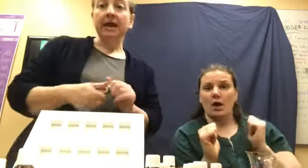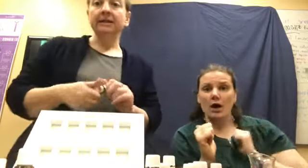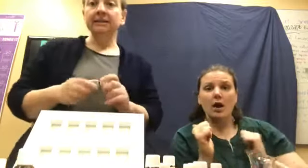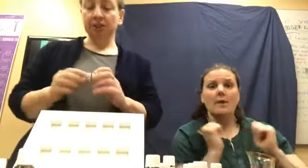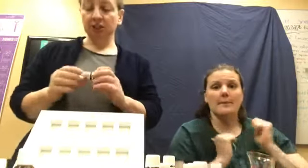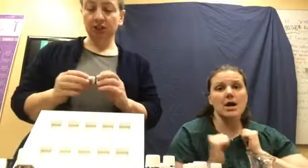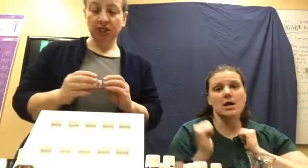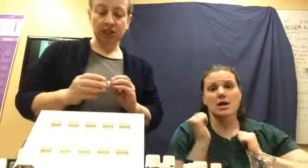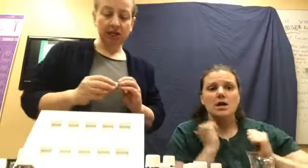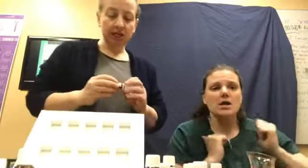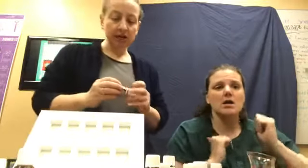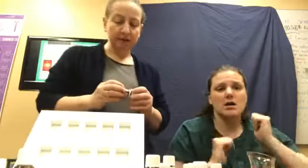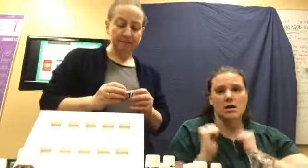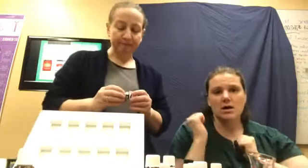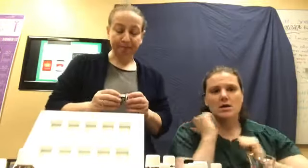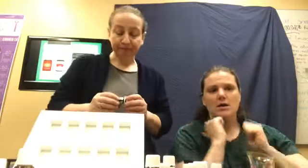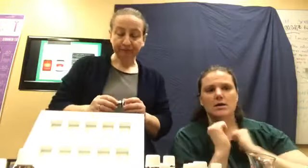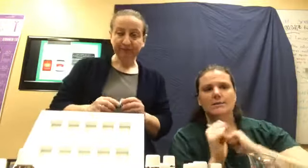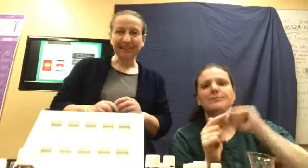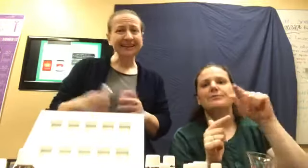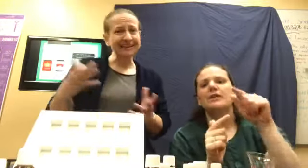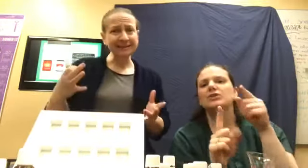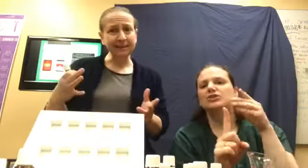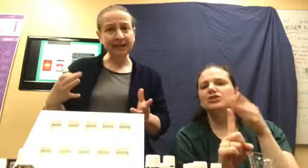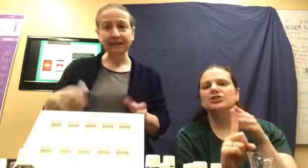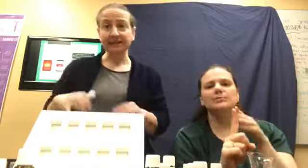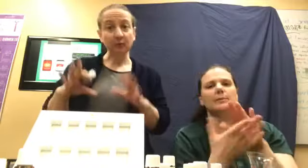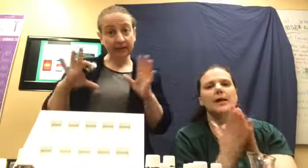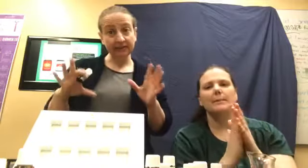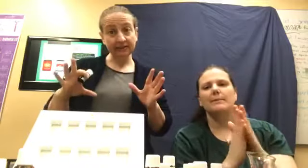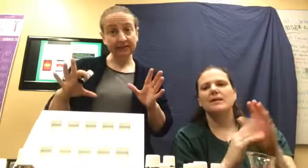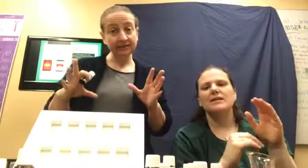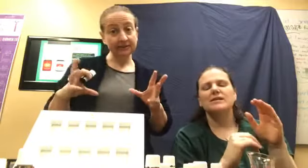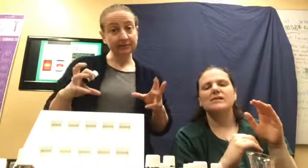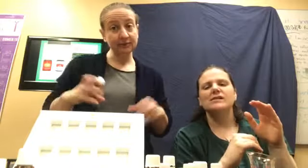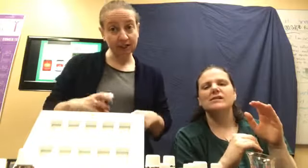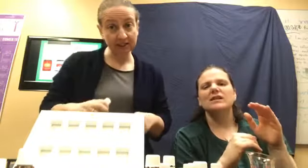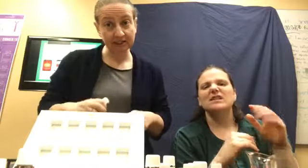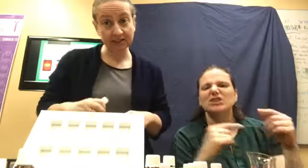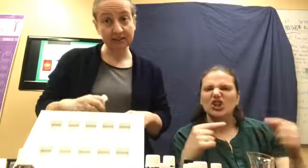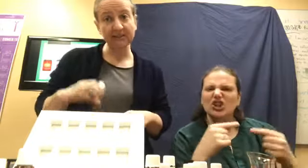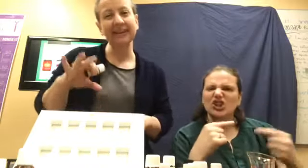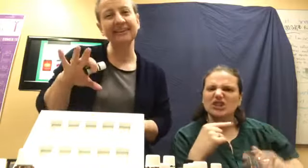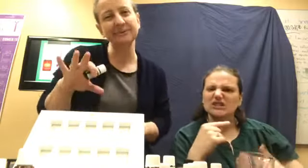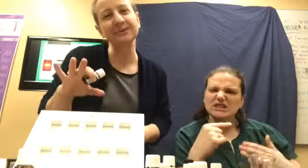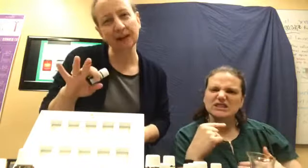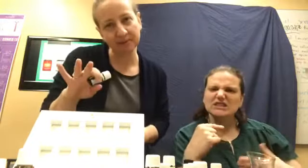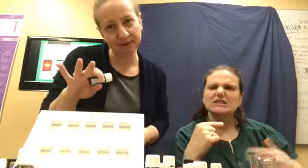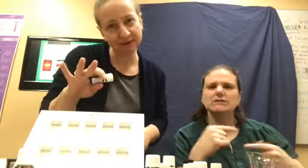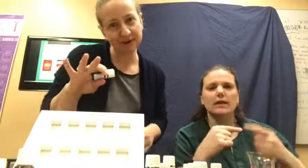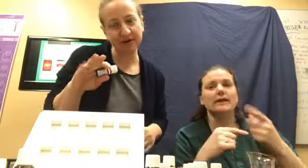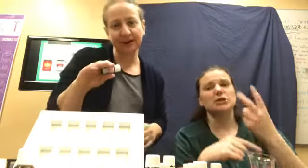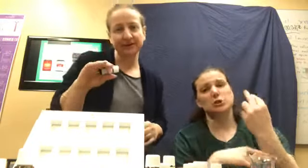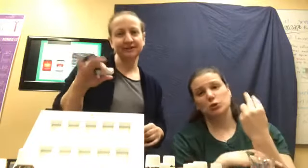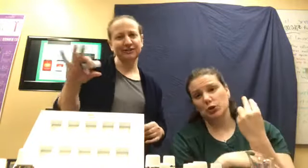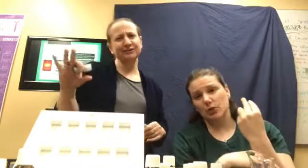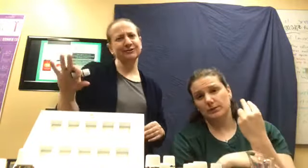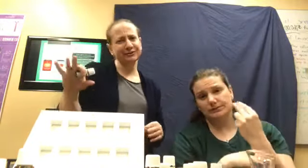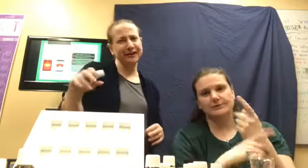she, um, gets stomach aches. And when it's, when she gets, and this was a couple of years ago, I should, she's older now,